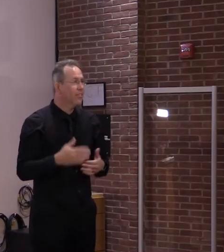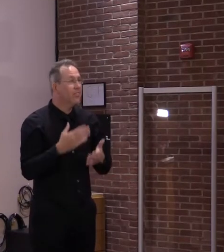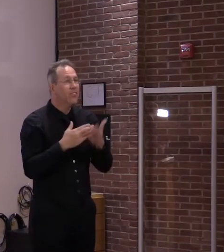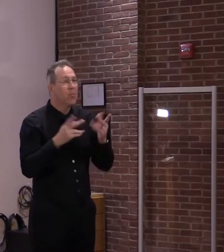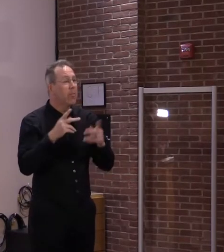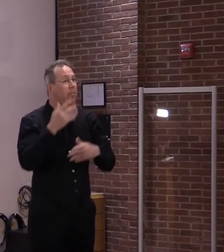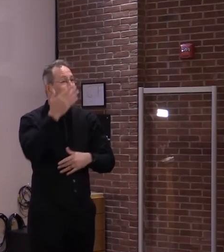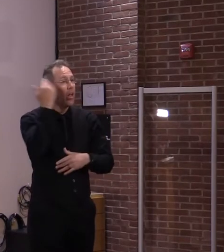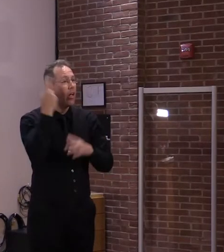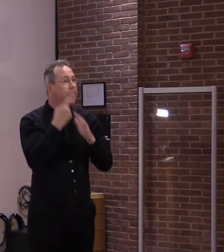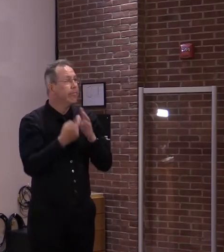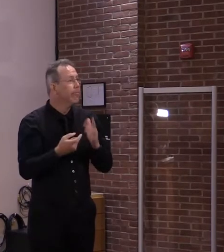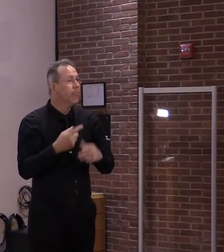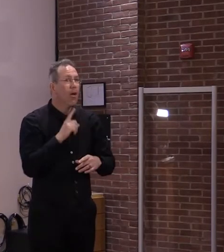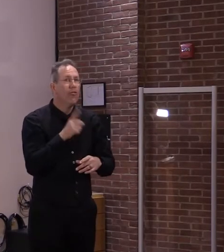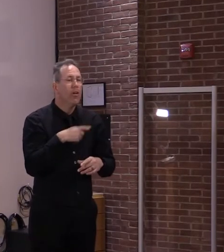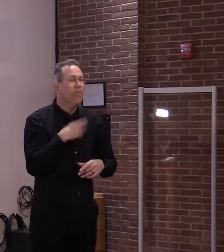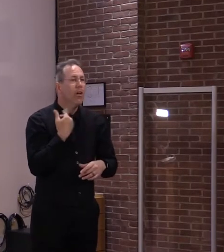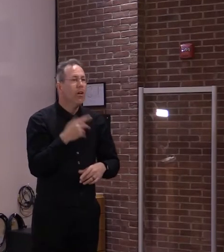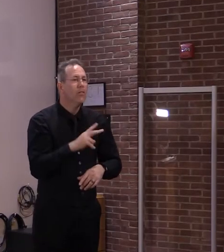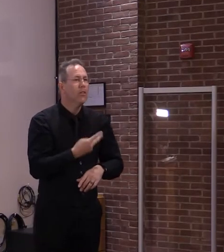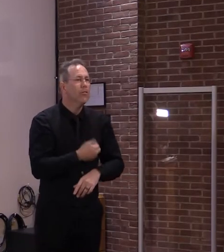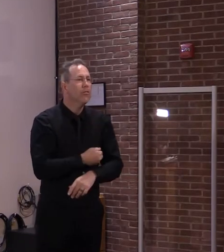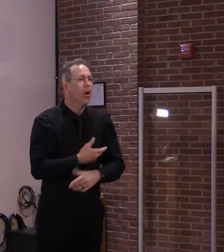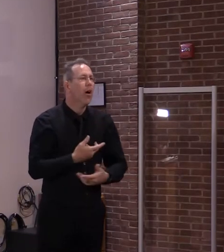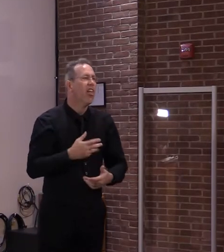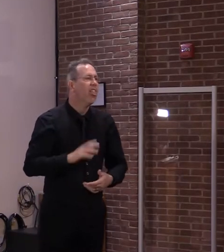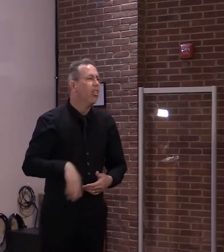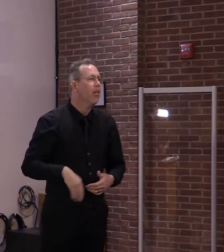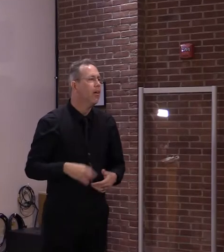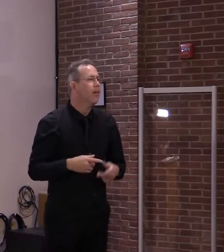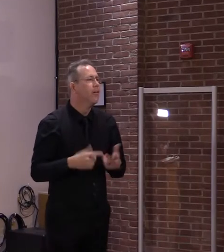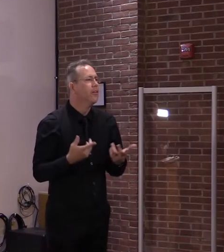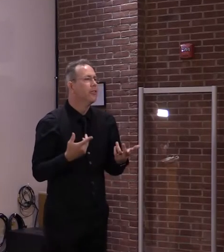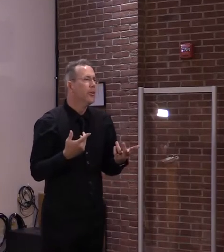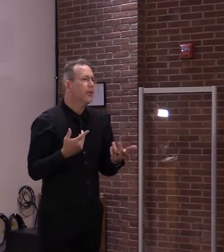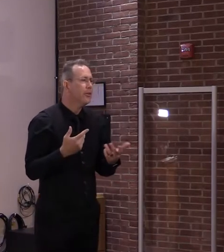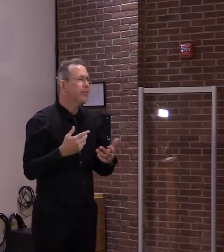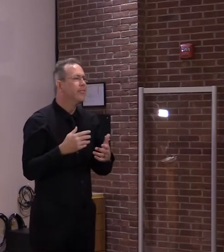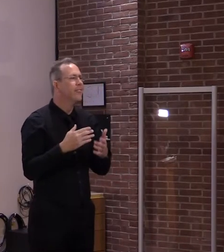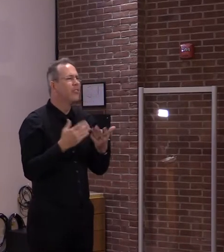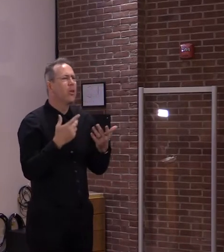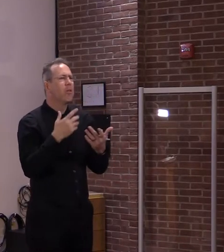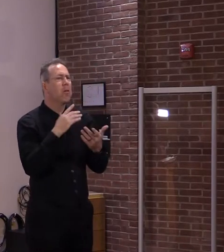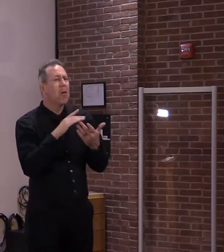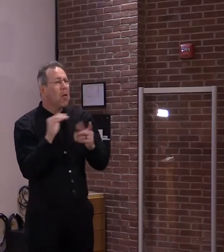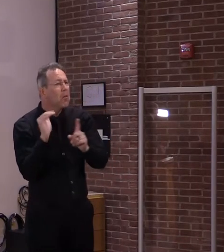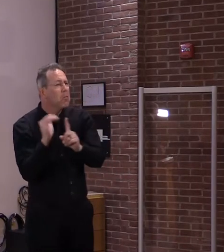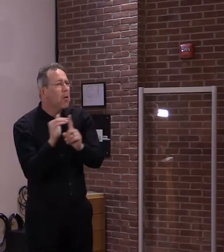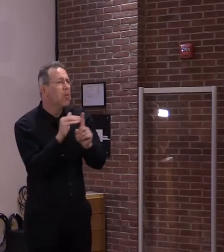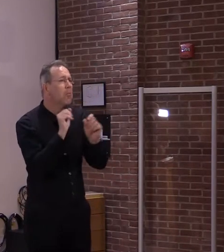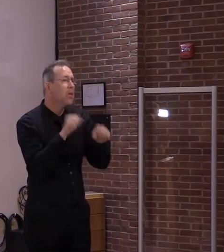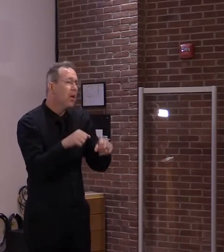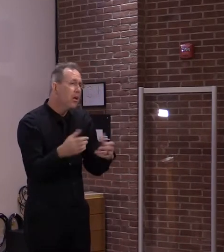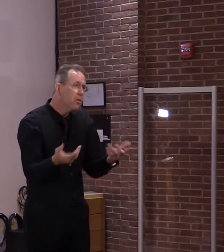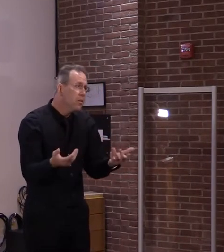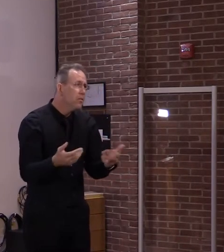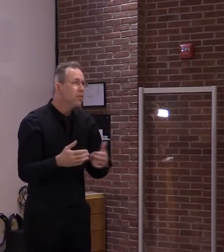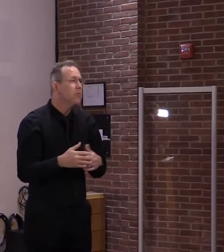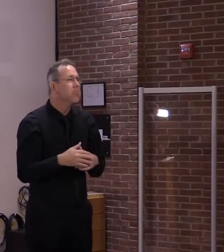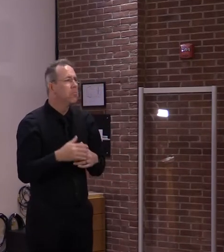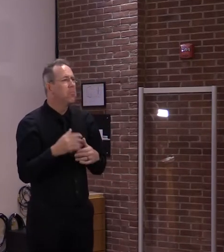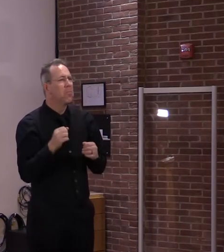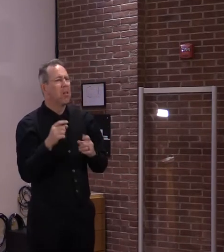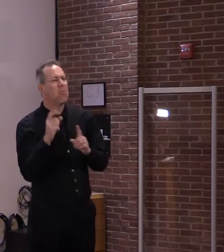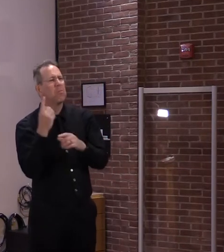inconvenience. And that one we can easily remedy and will be. Another reason could